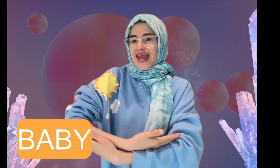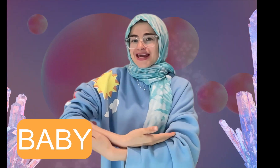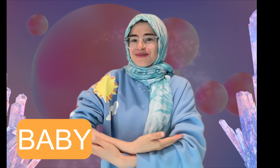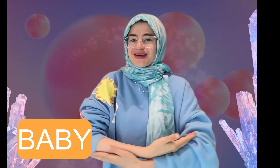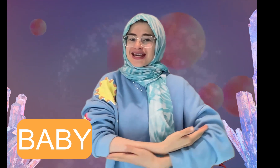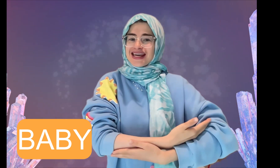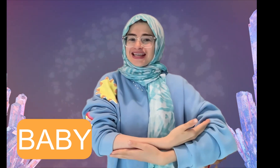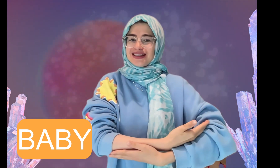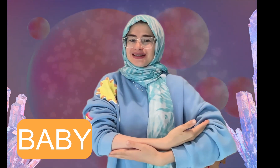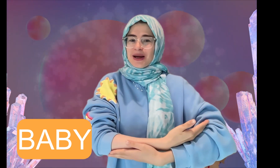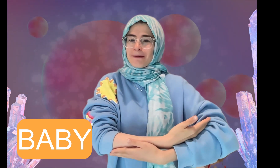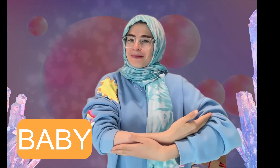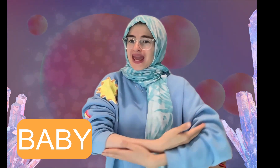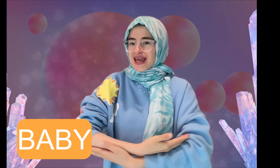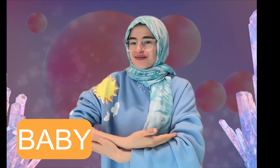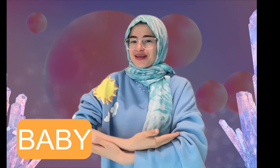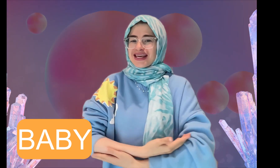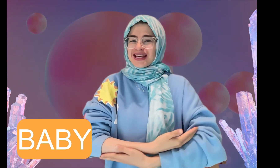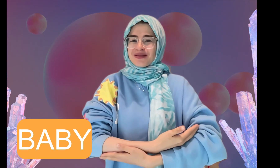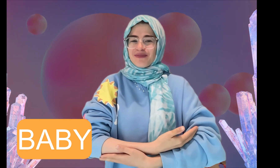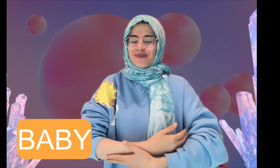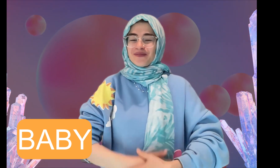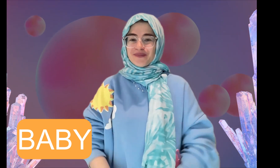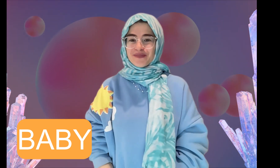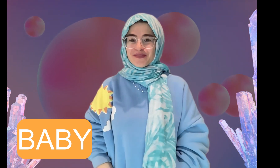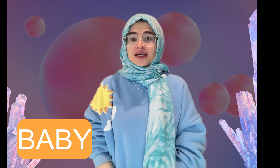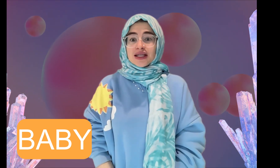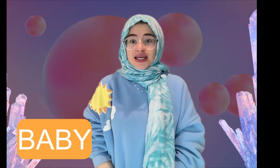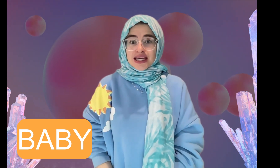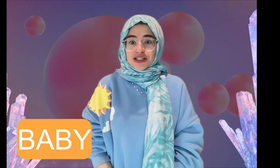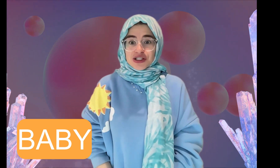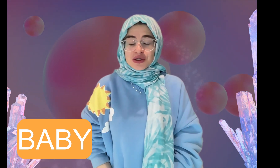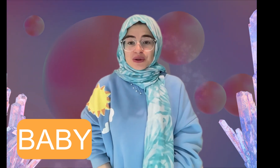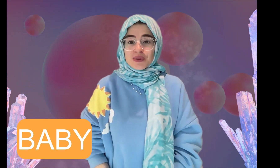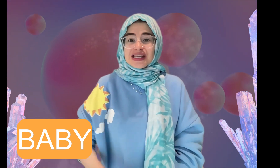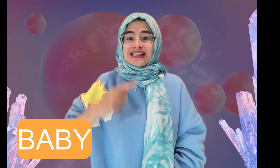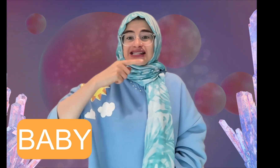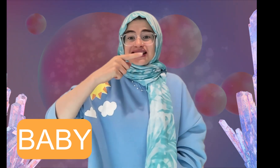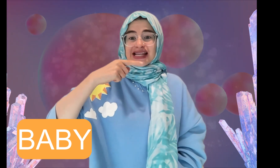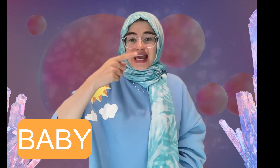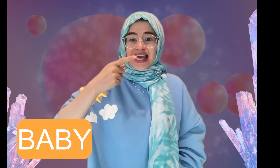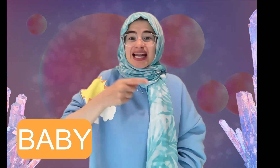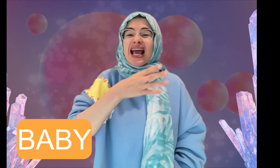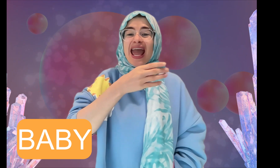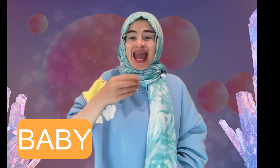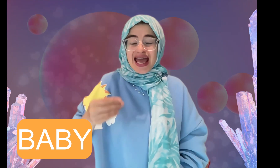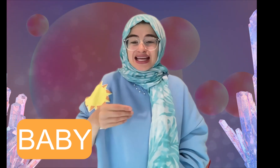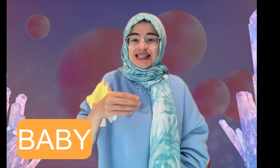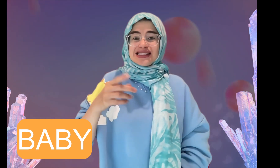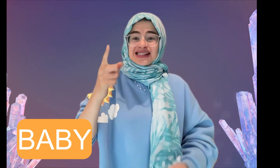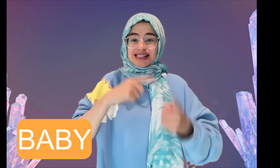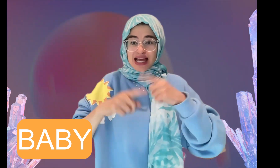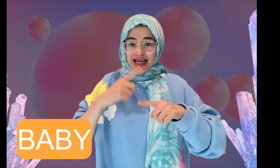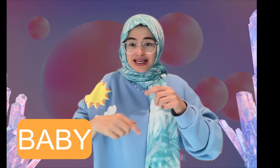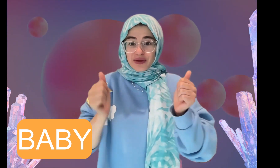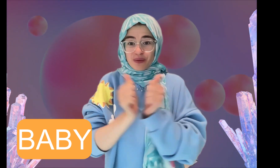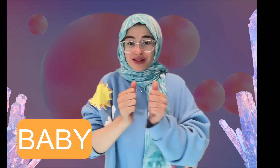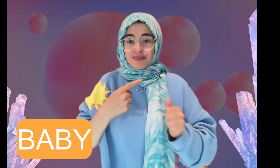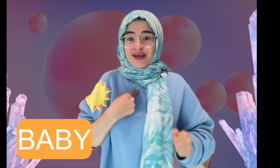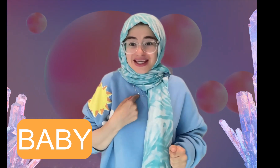baby. Baby, baby. Can you say it and sign it with me?